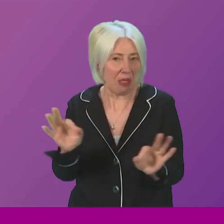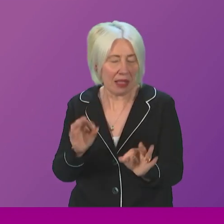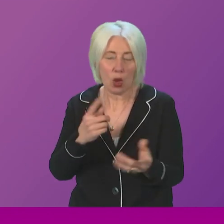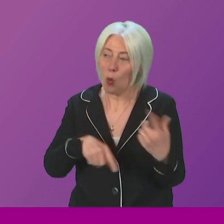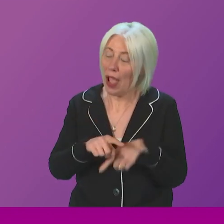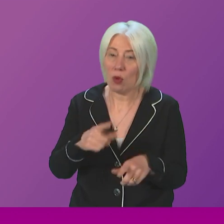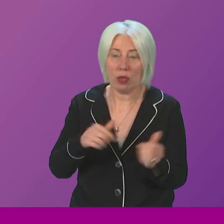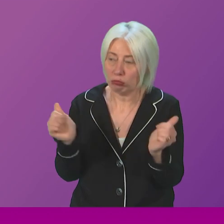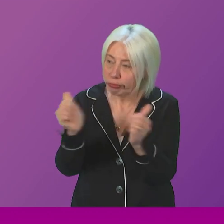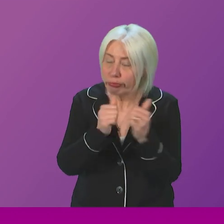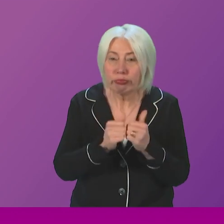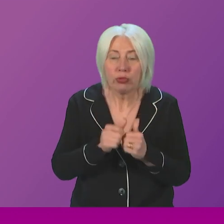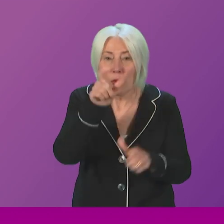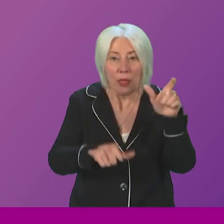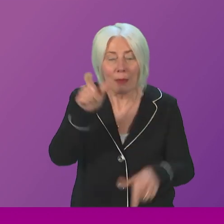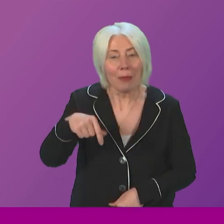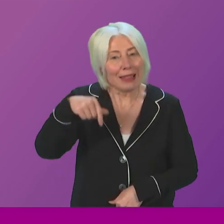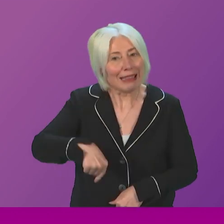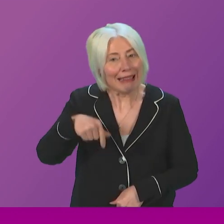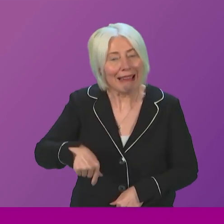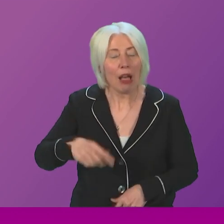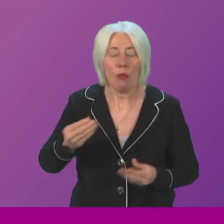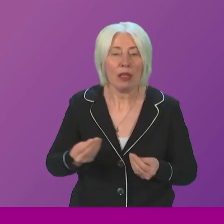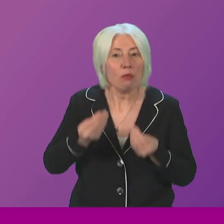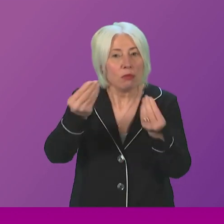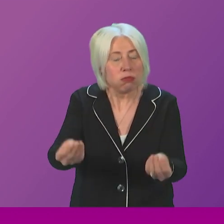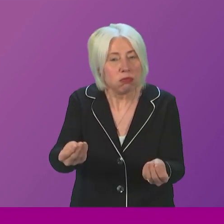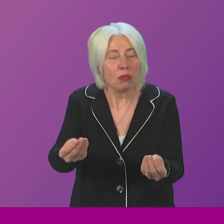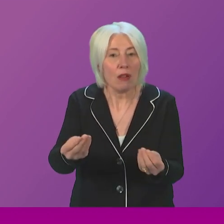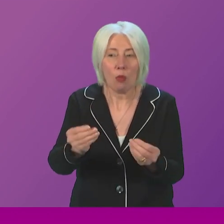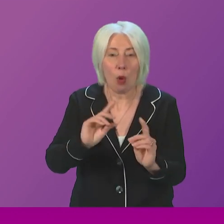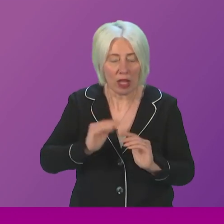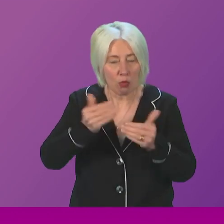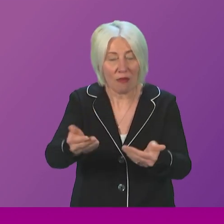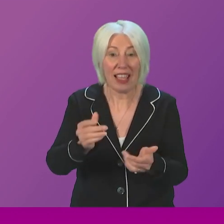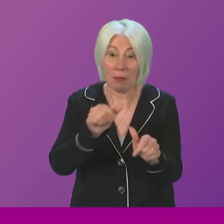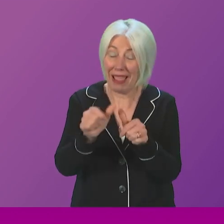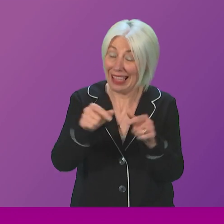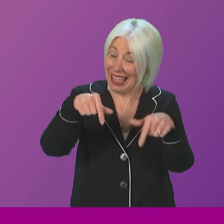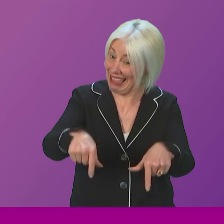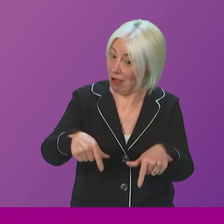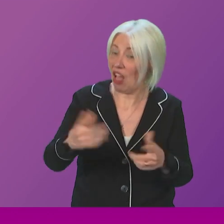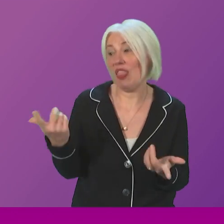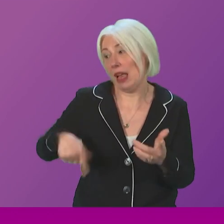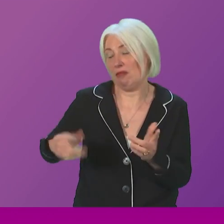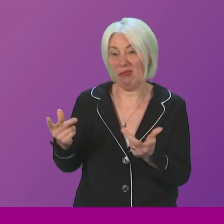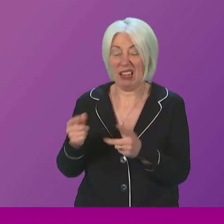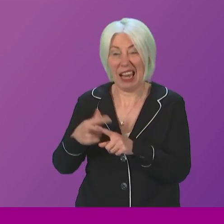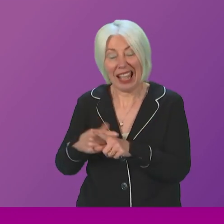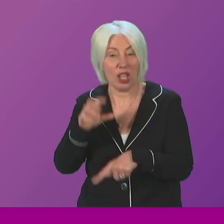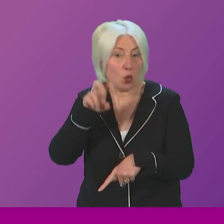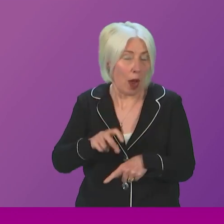citizen goes significantly beyond the provisions that are provided in the rest of the UK. It includes free prescriptions, includes free higher